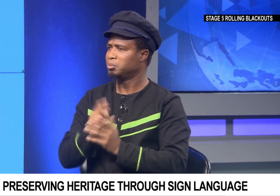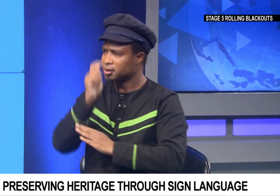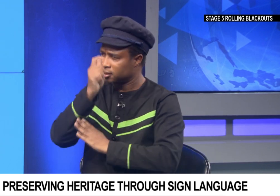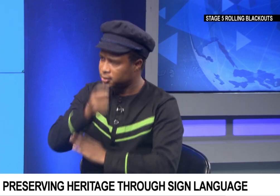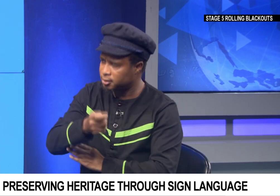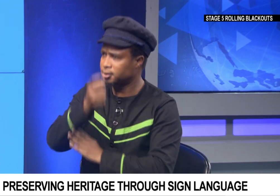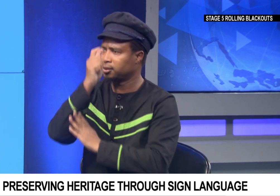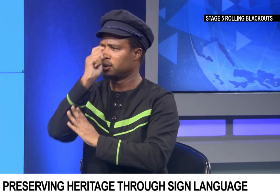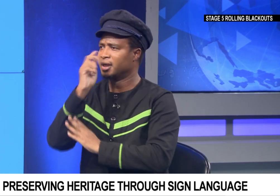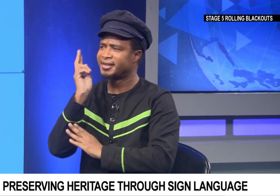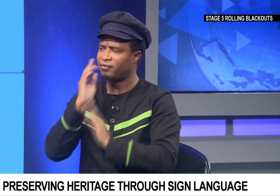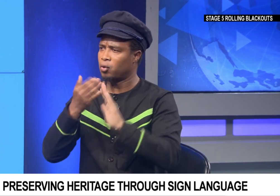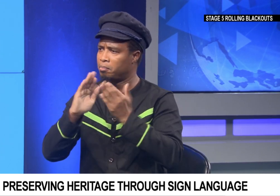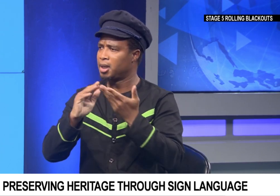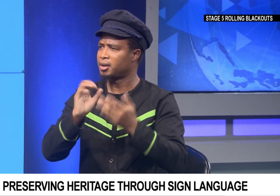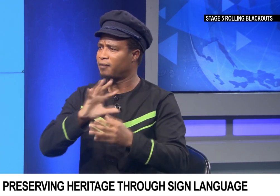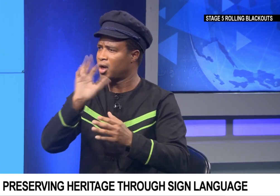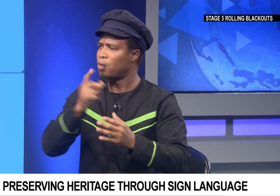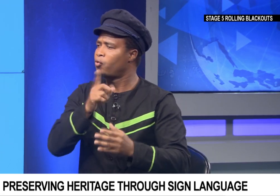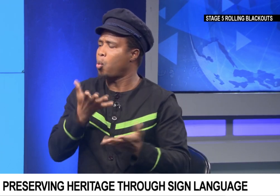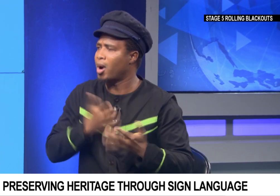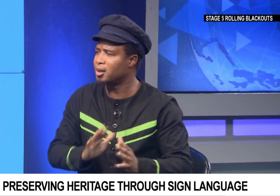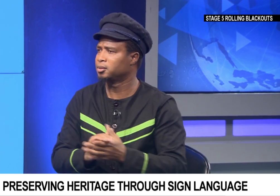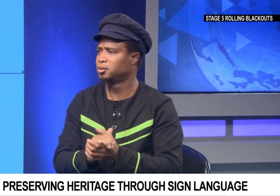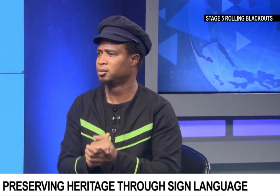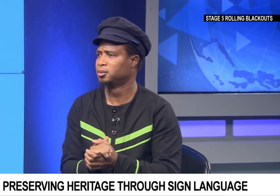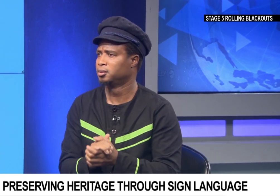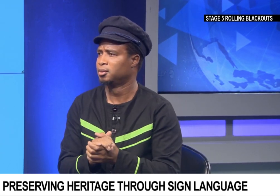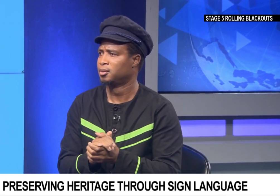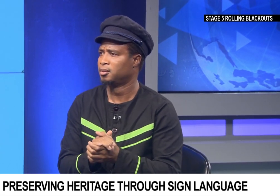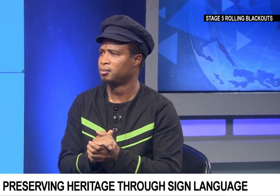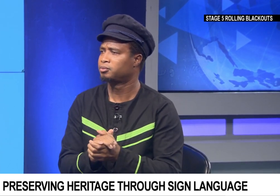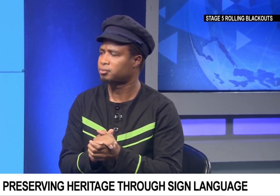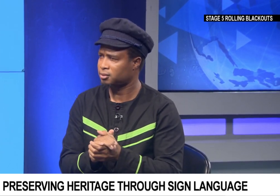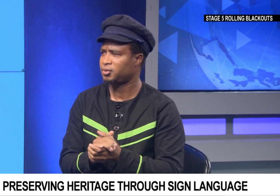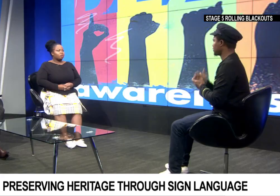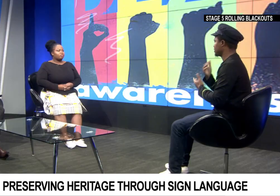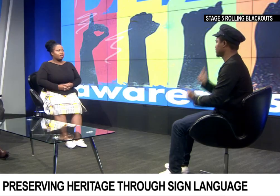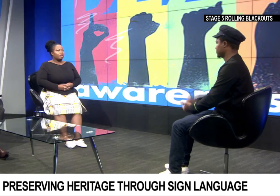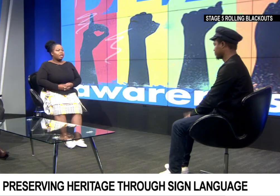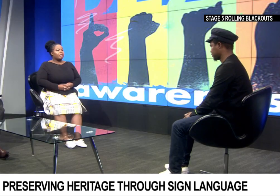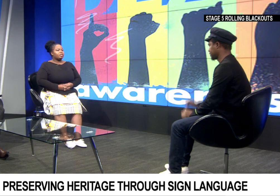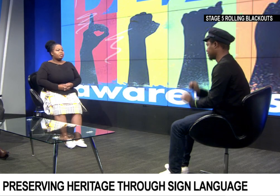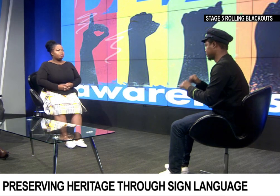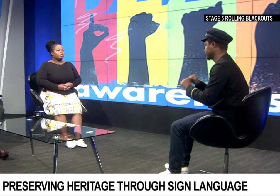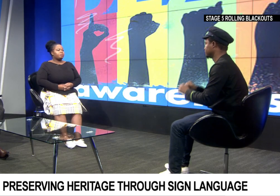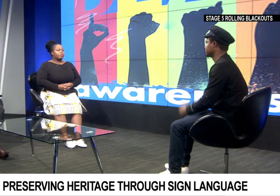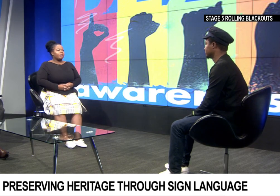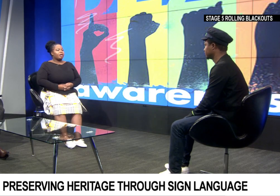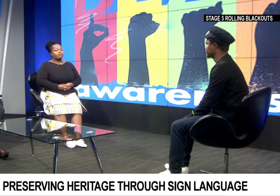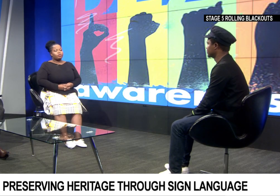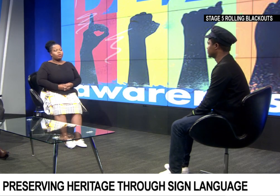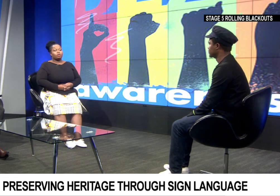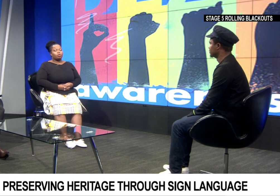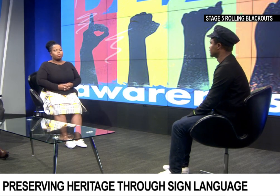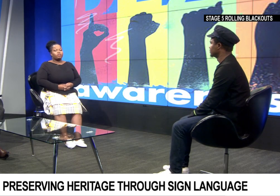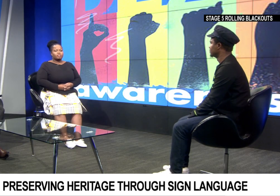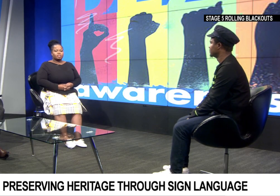behind. And I think that recognition of the deaf community, because we want to be out there, and deaf people are everywhere in all provinces.